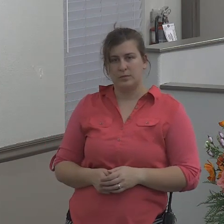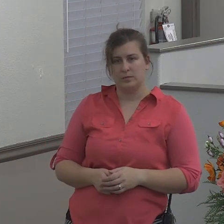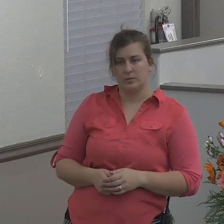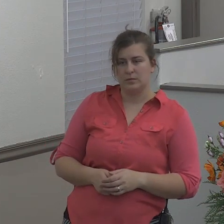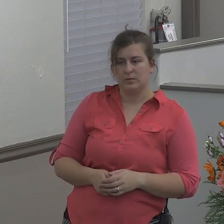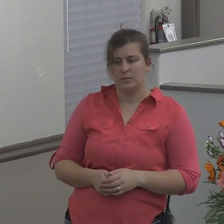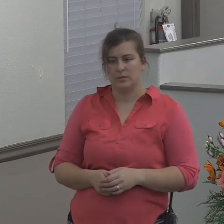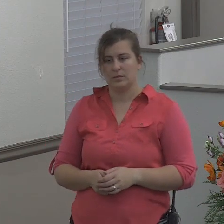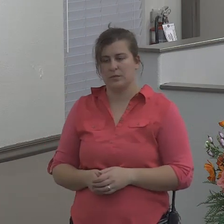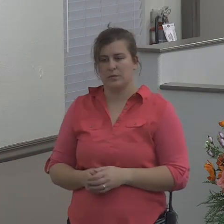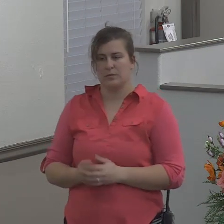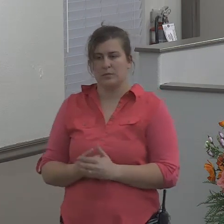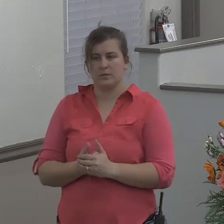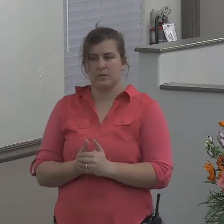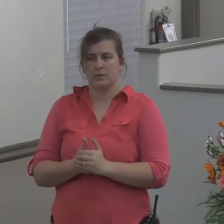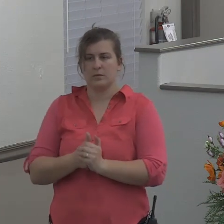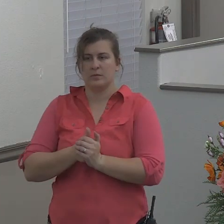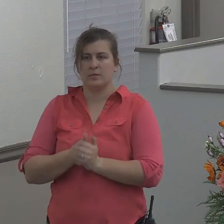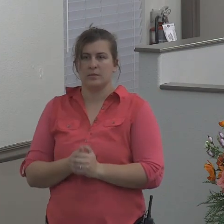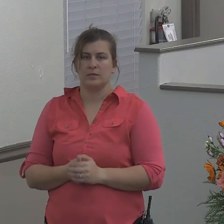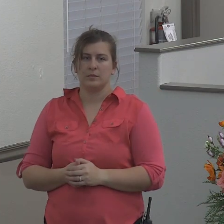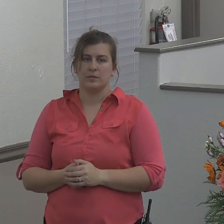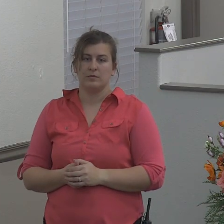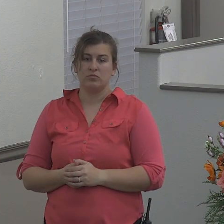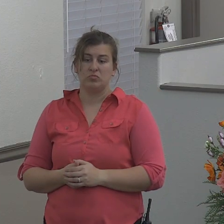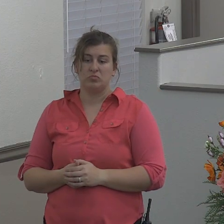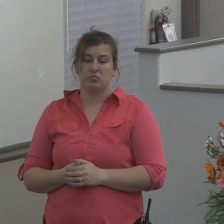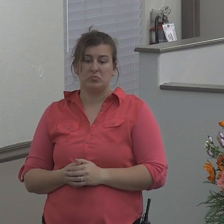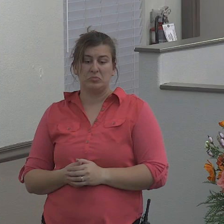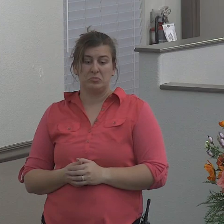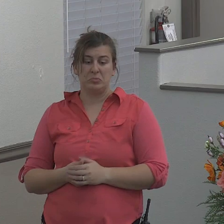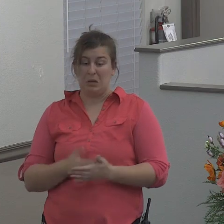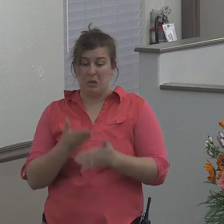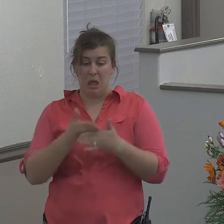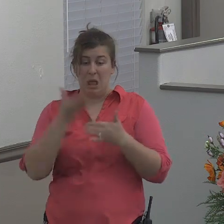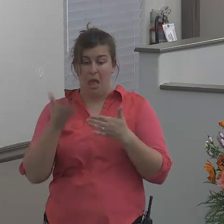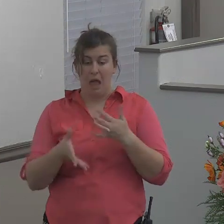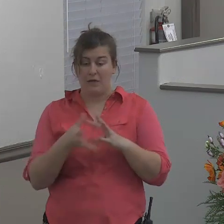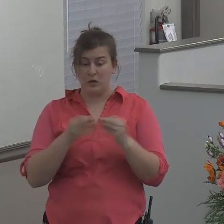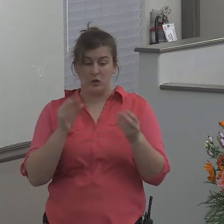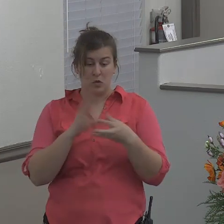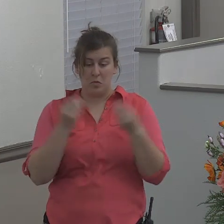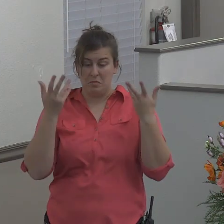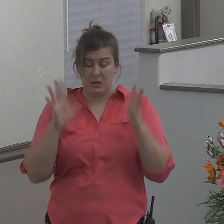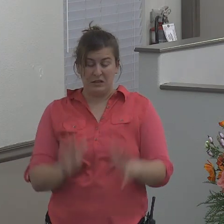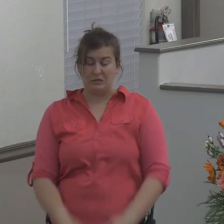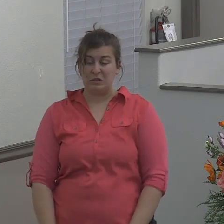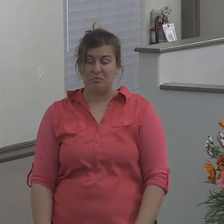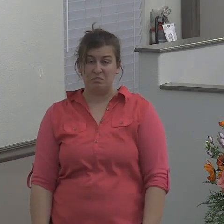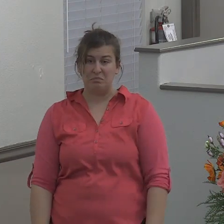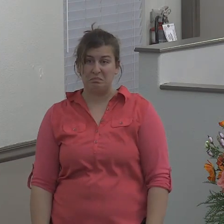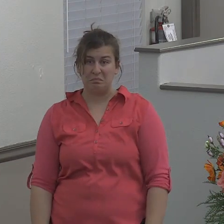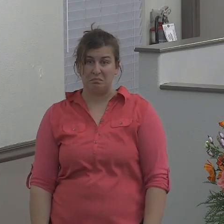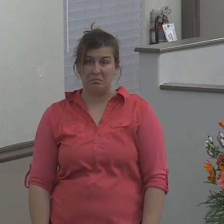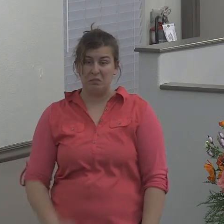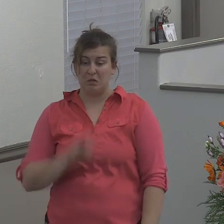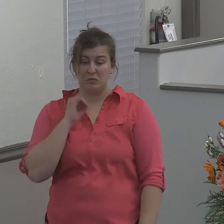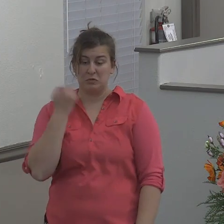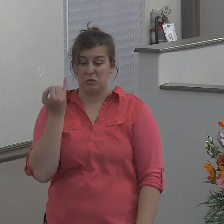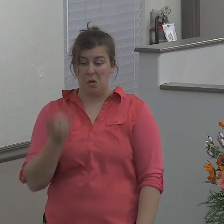so this is the end of the story of Jonah now nothing else is said about what happened with Jonah